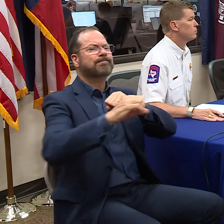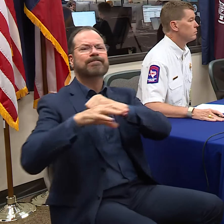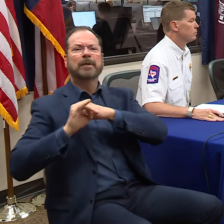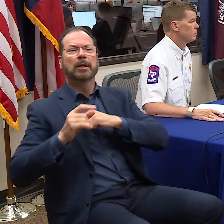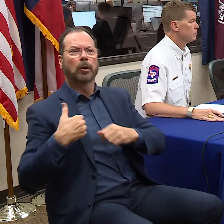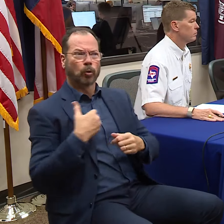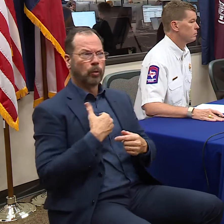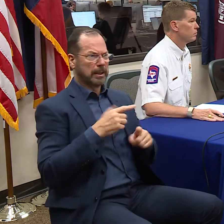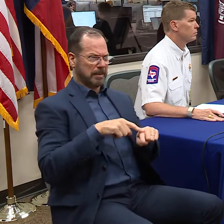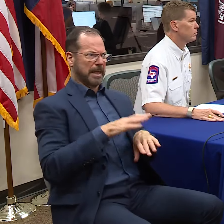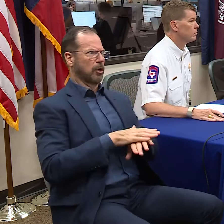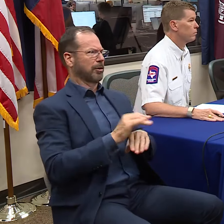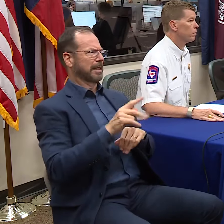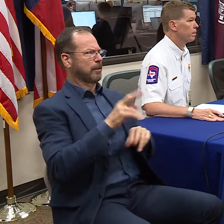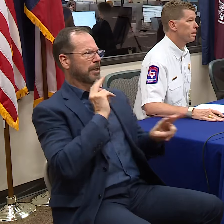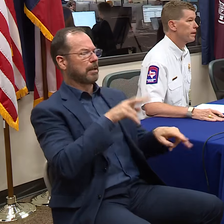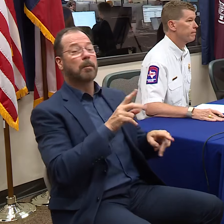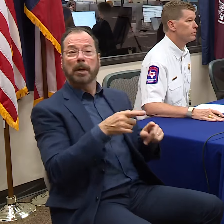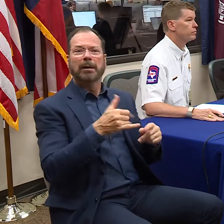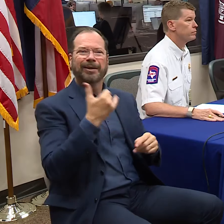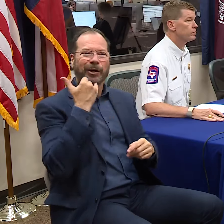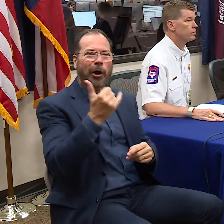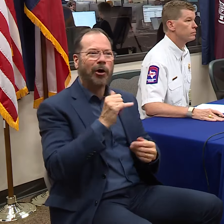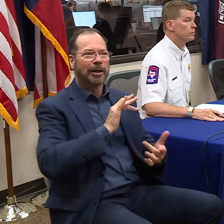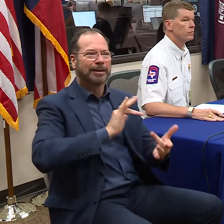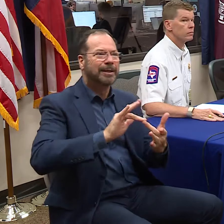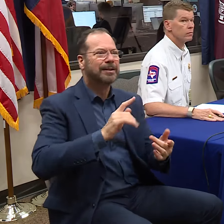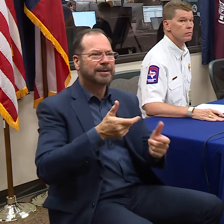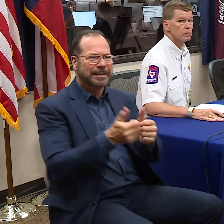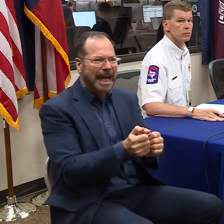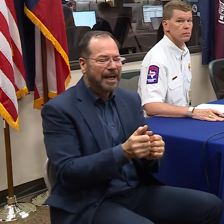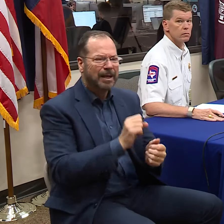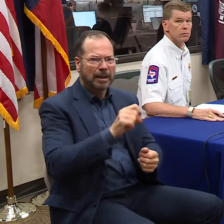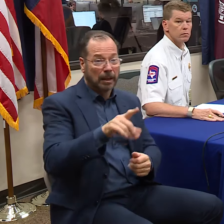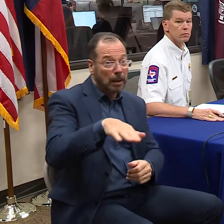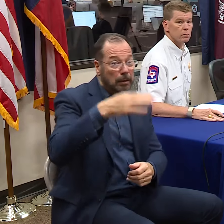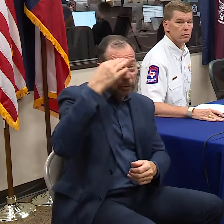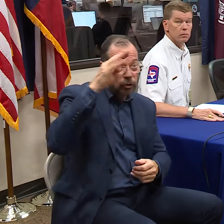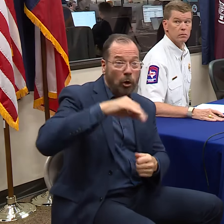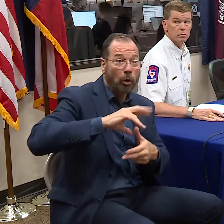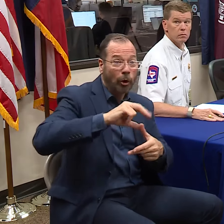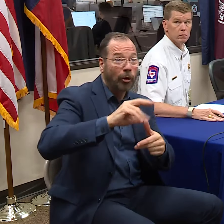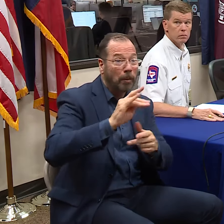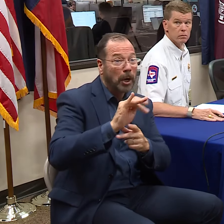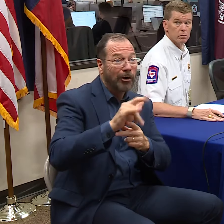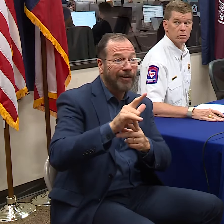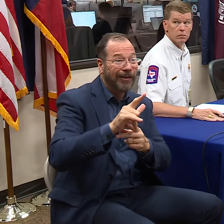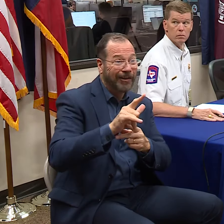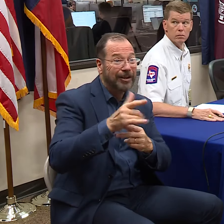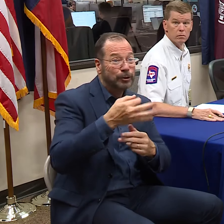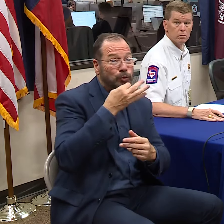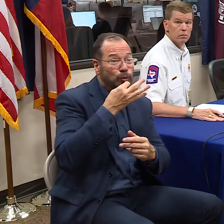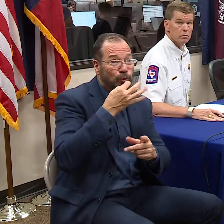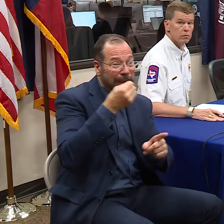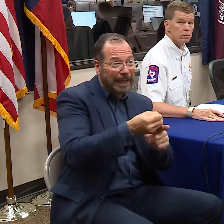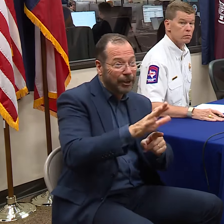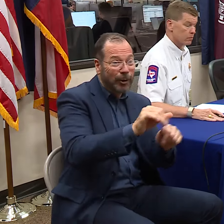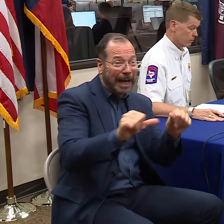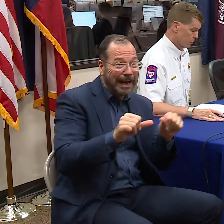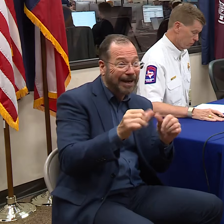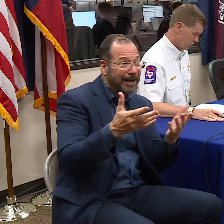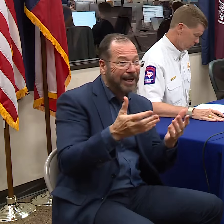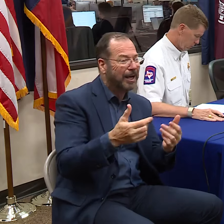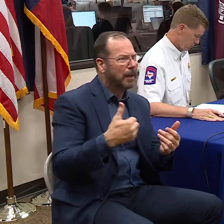count on that. But call your friends and your family members and say, hey, by the way, do you know that Hurricane Burrell is coming to your area?